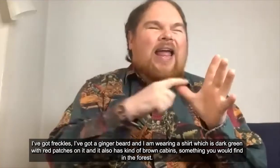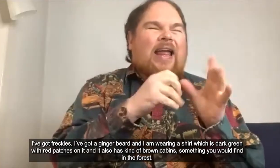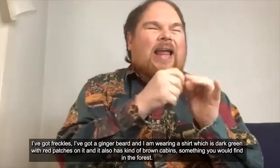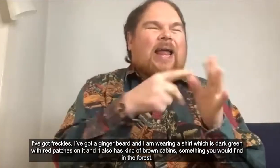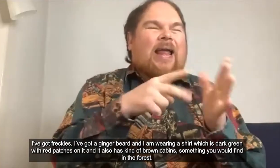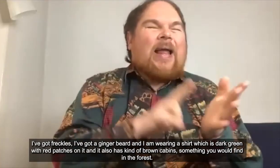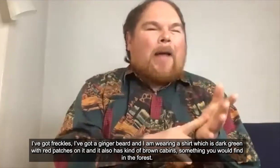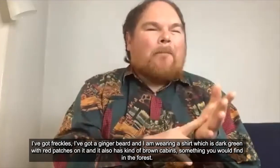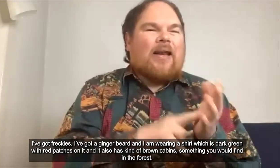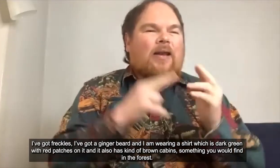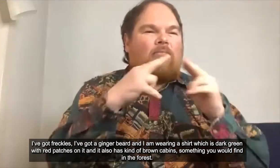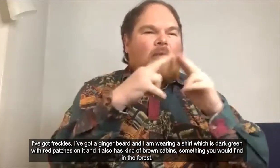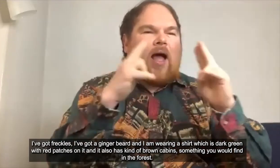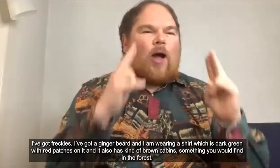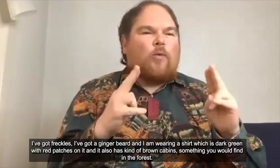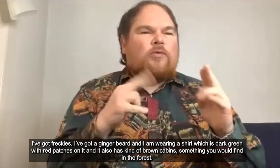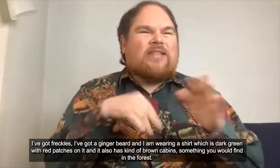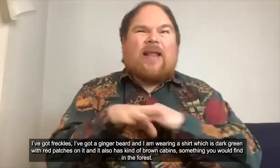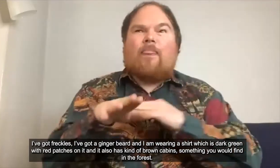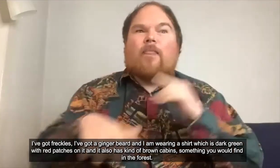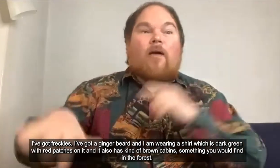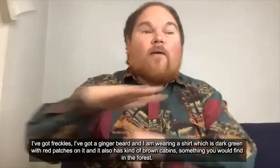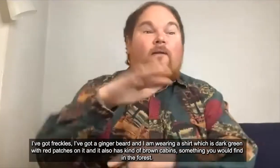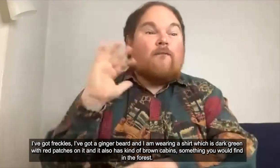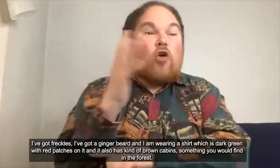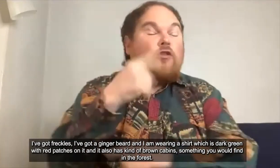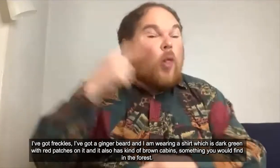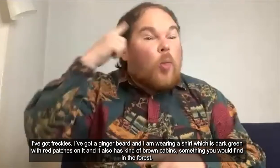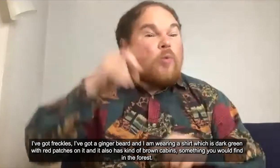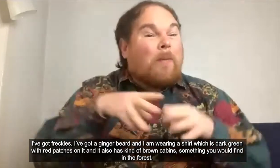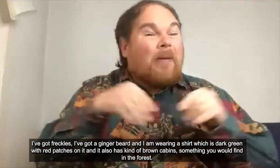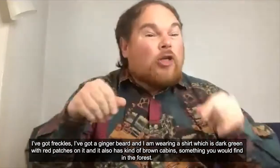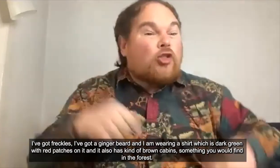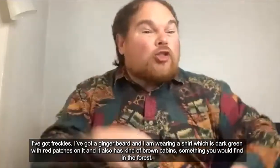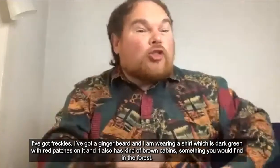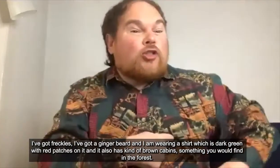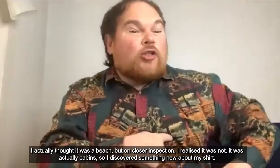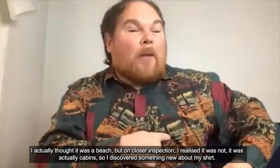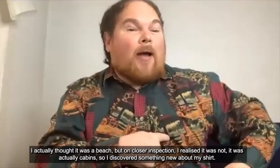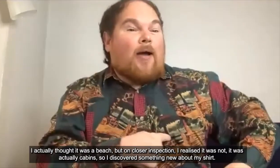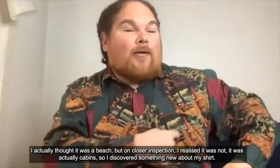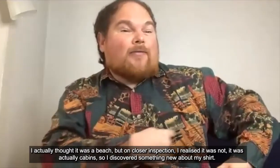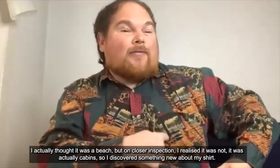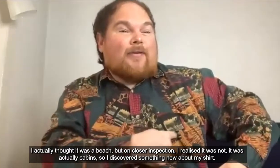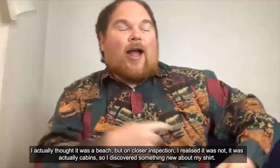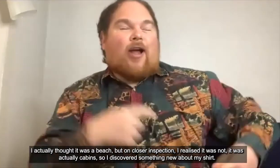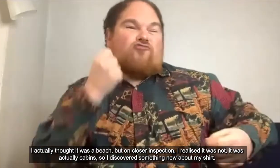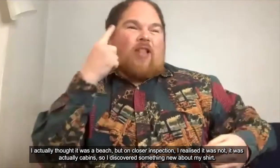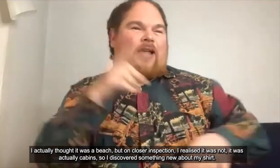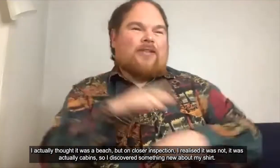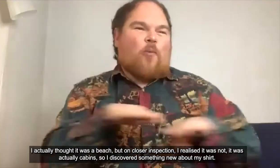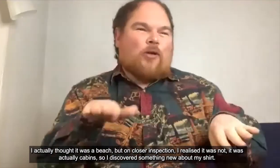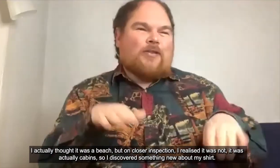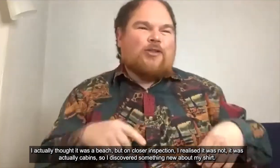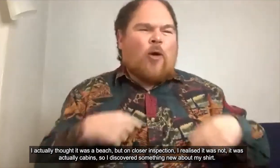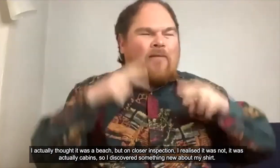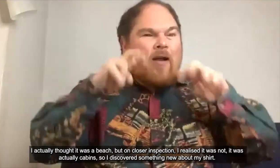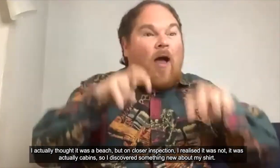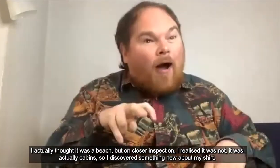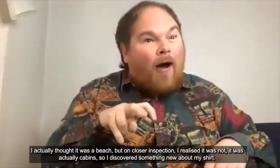cabins that uh something that you would find in the forest I actually thought it was a beach but on closer inspection I